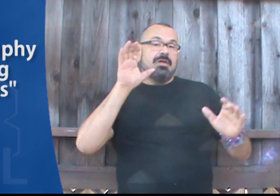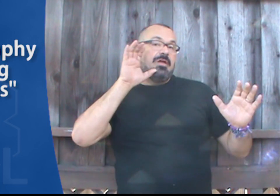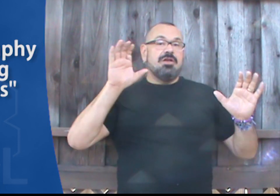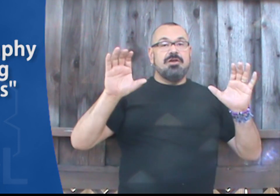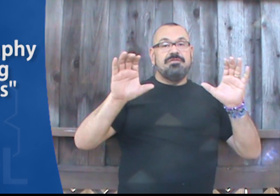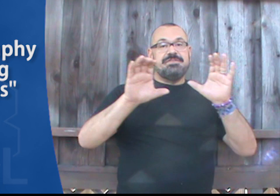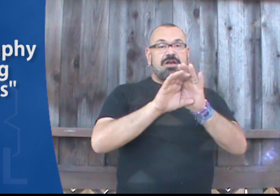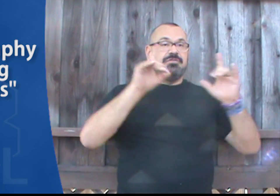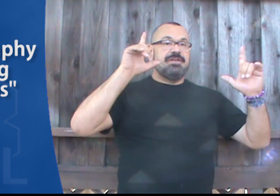Photography.